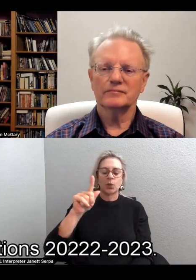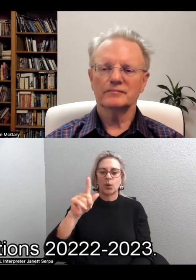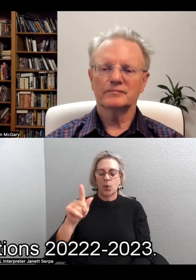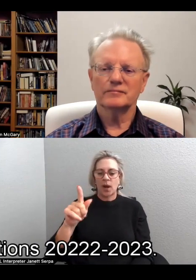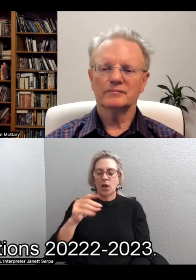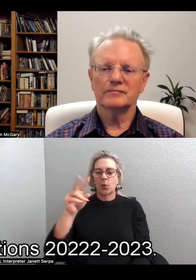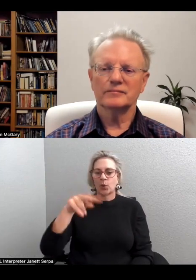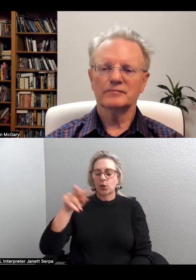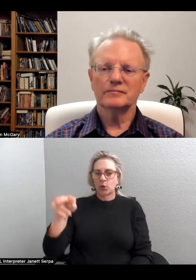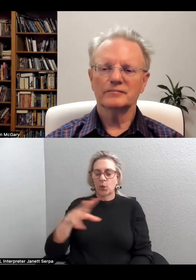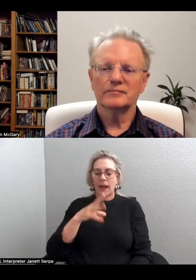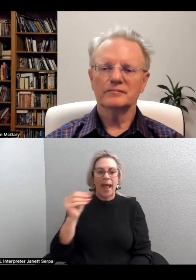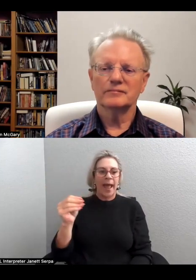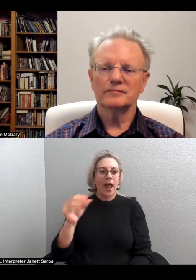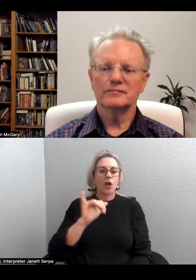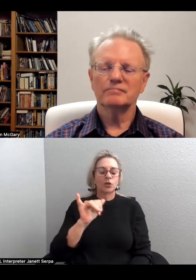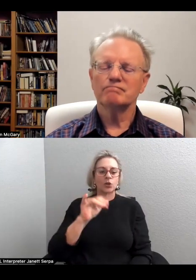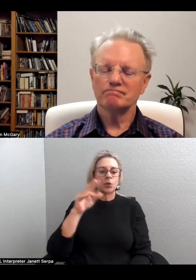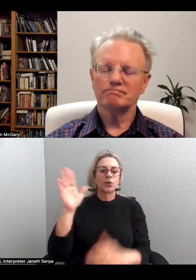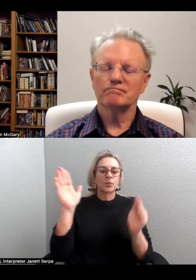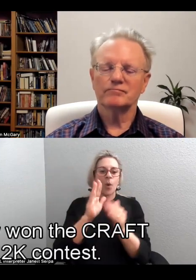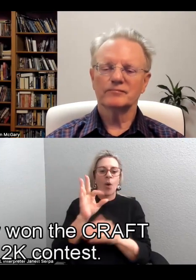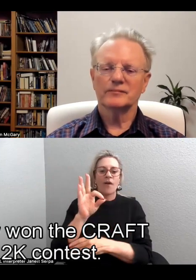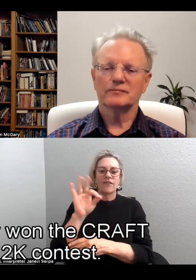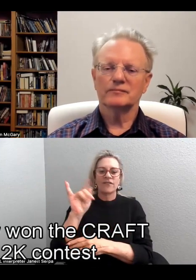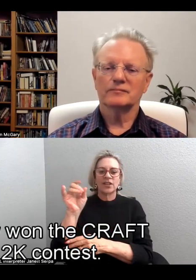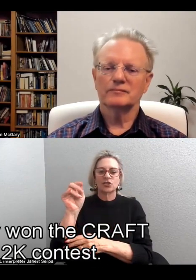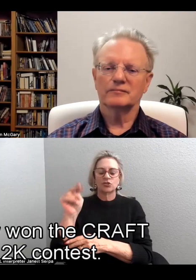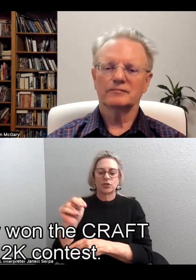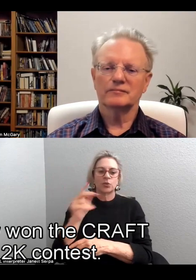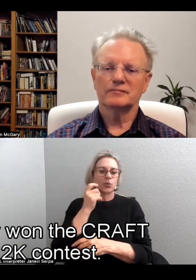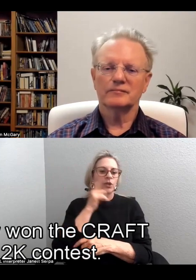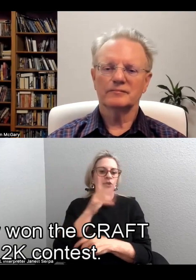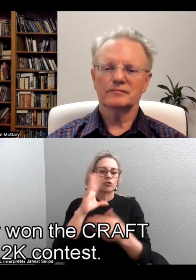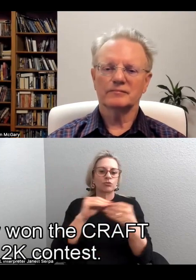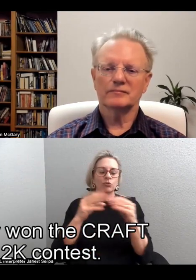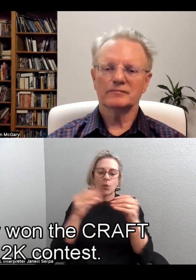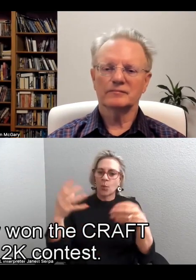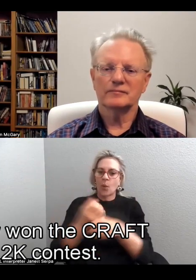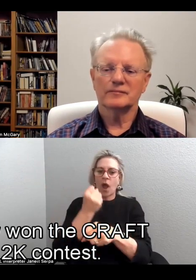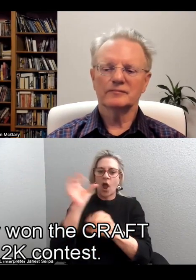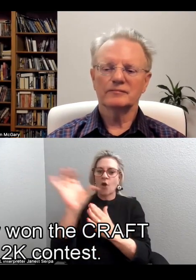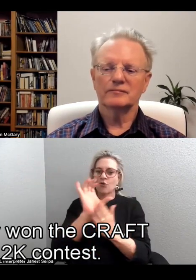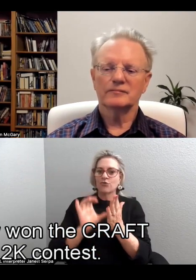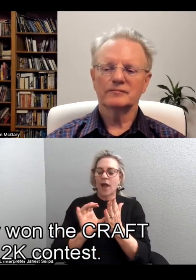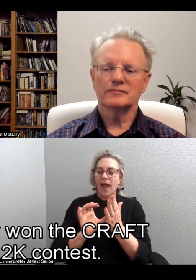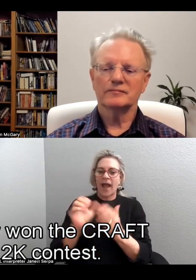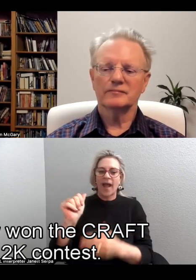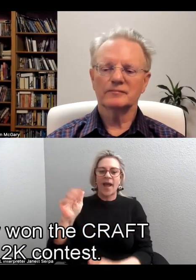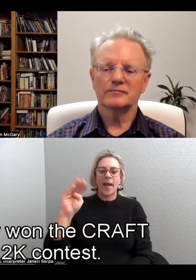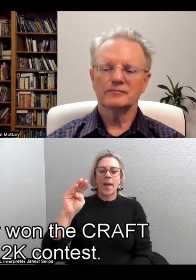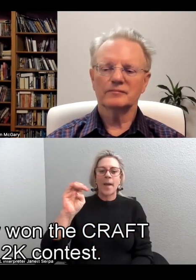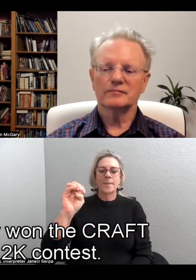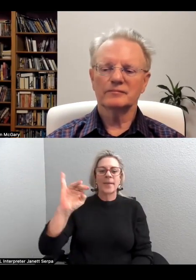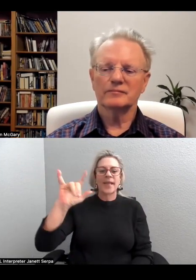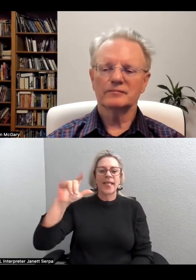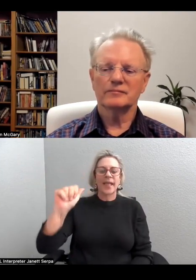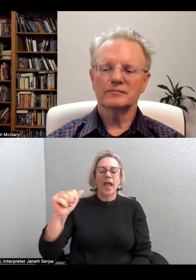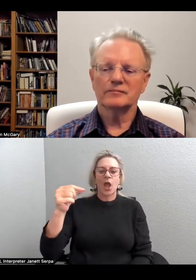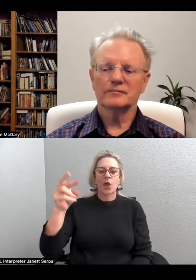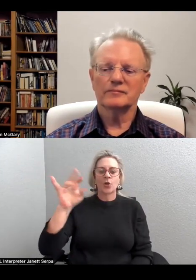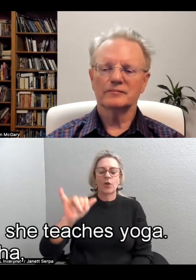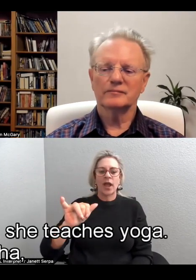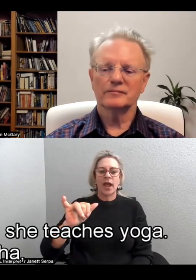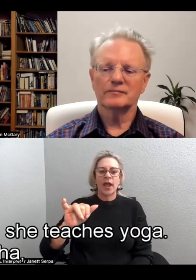2022-2023. Recently, her story won the Craft Amelia Gray 2000K contest.